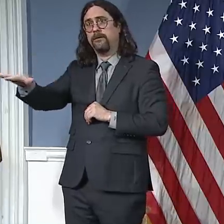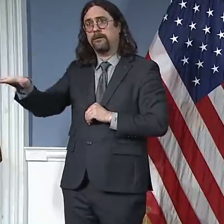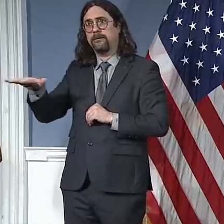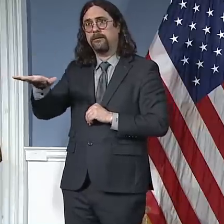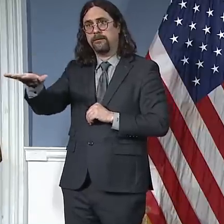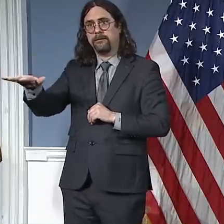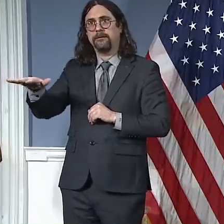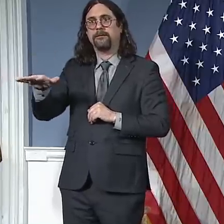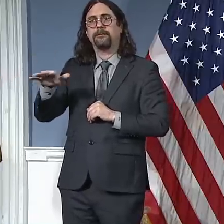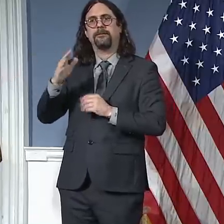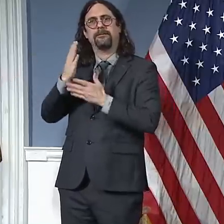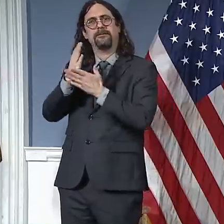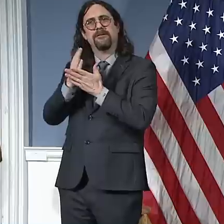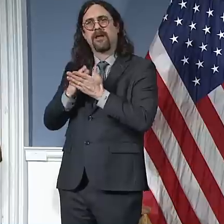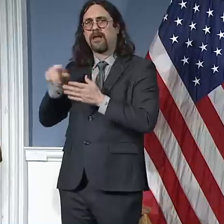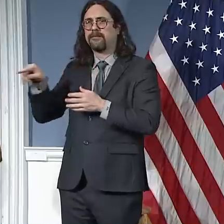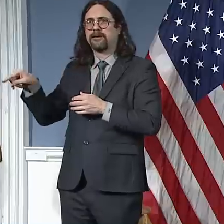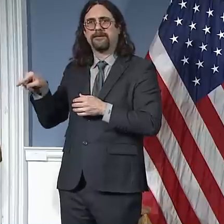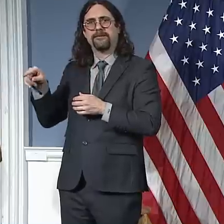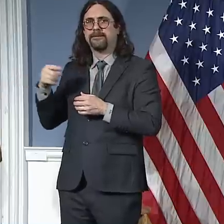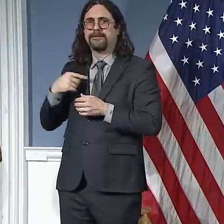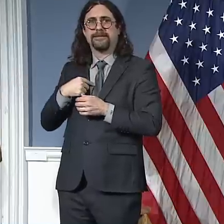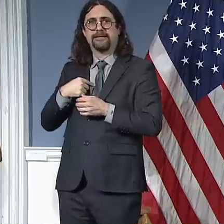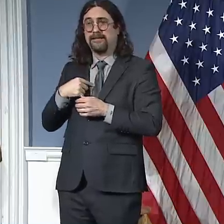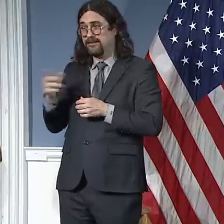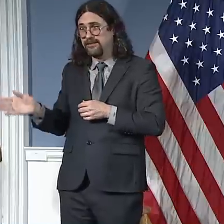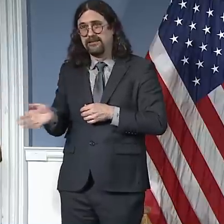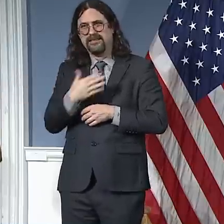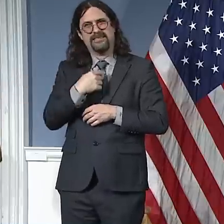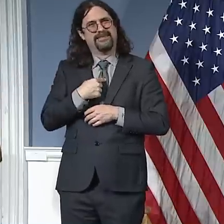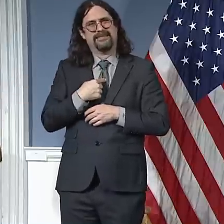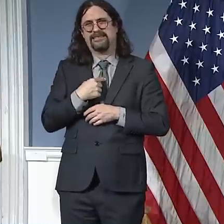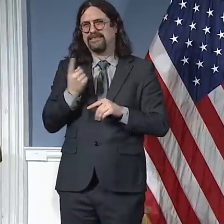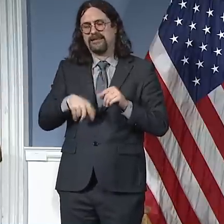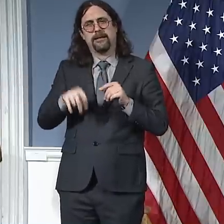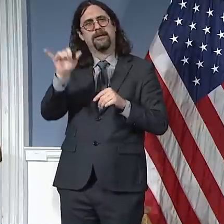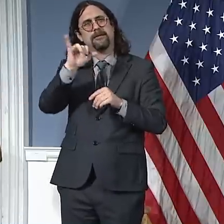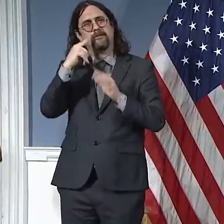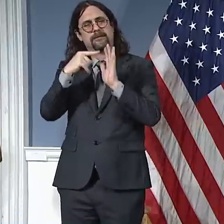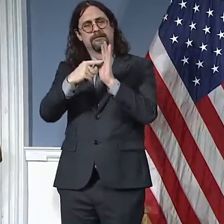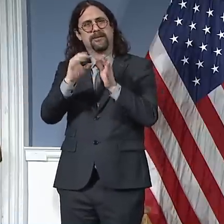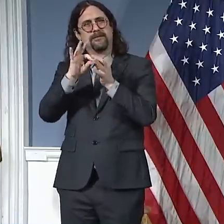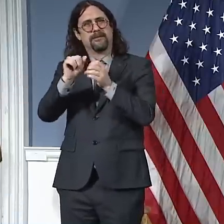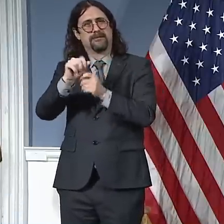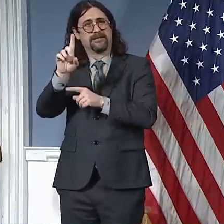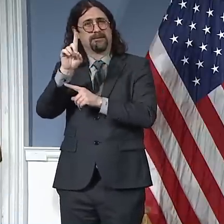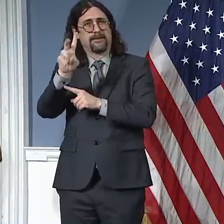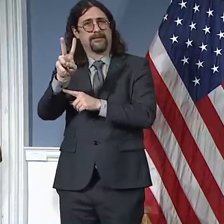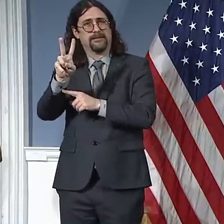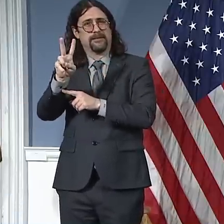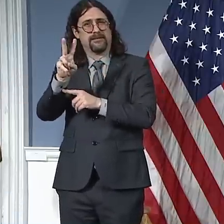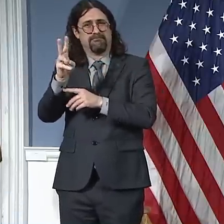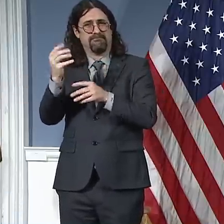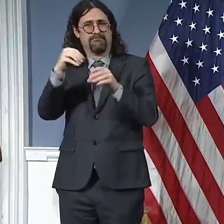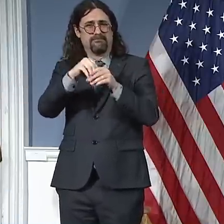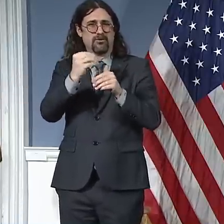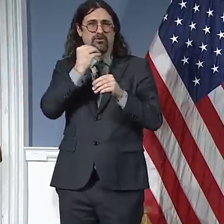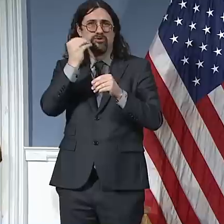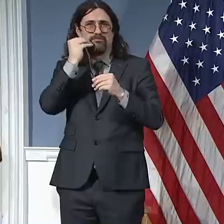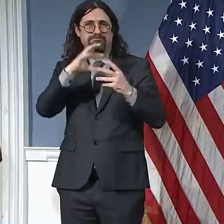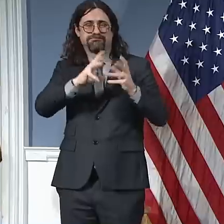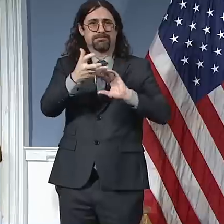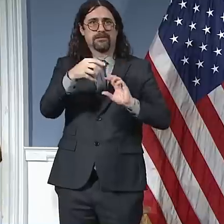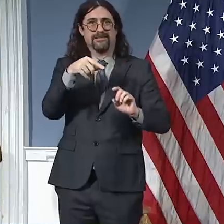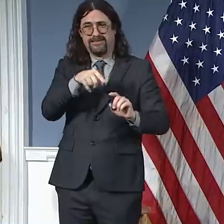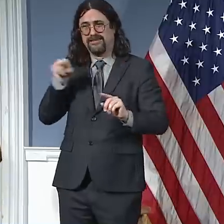individuals at this point. The remainder are individuals who have been convicted of misdemeanors and non-violent felonies